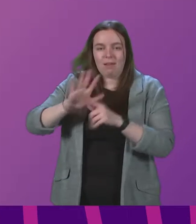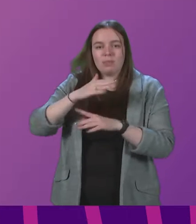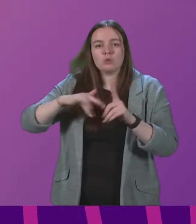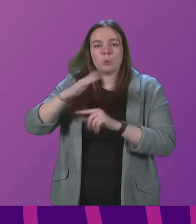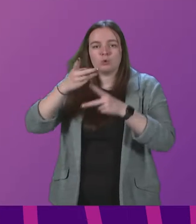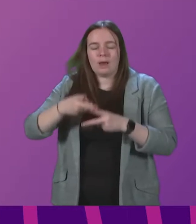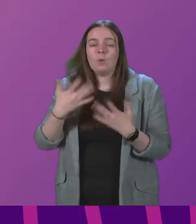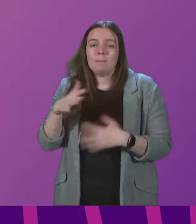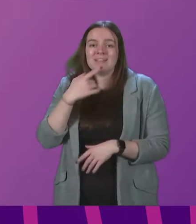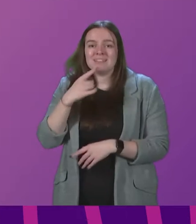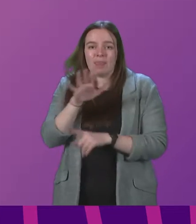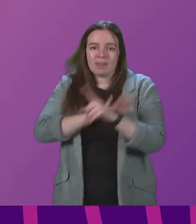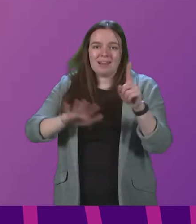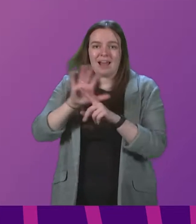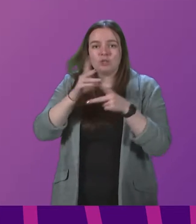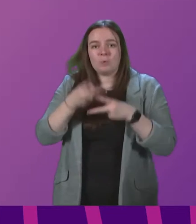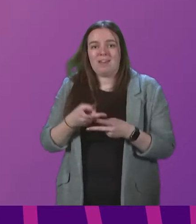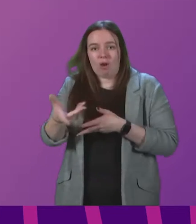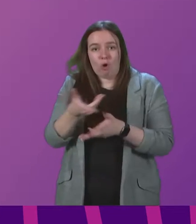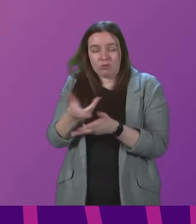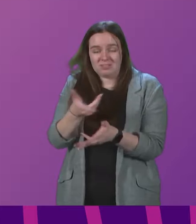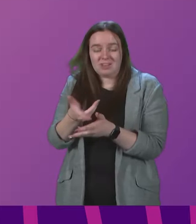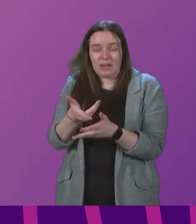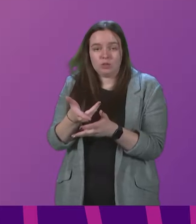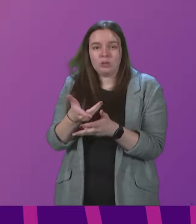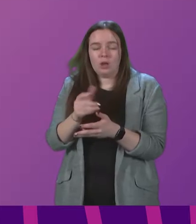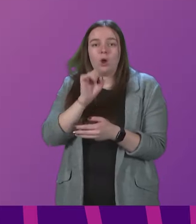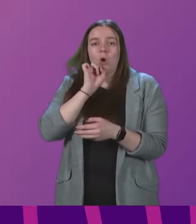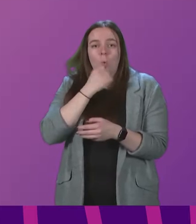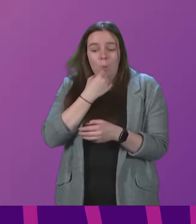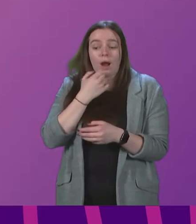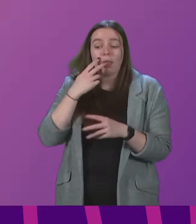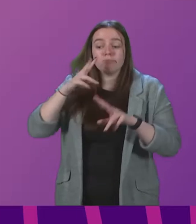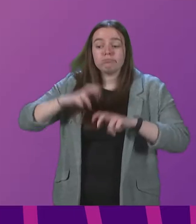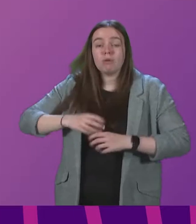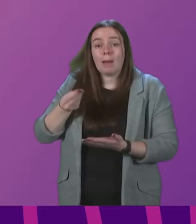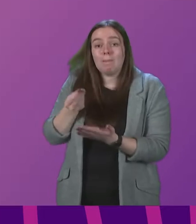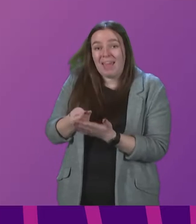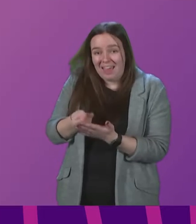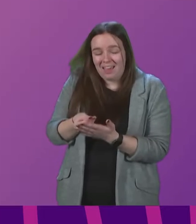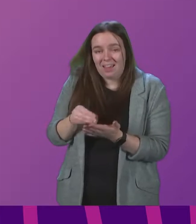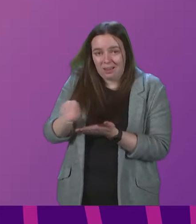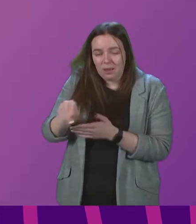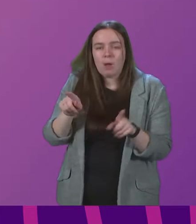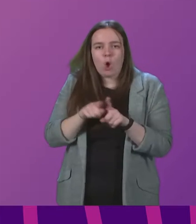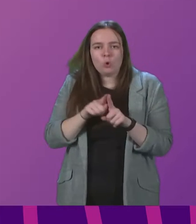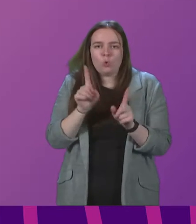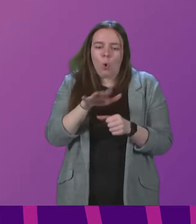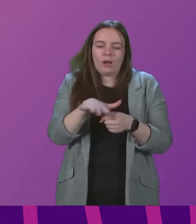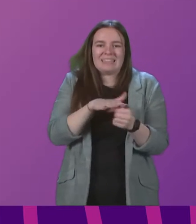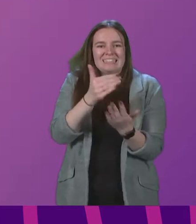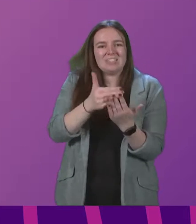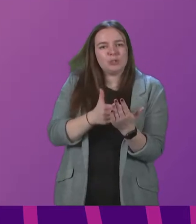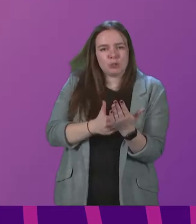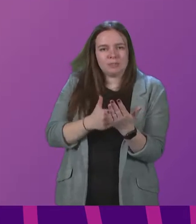said in our National Care Service consultation that not only will we look at pay, but we will look at conditions in the sector.